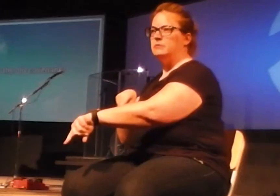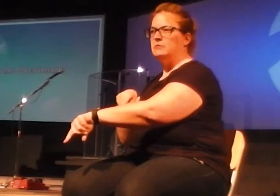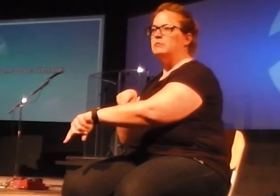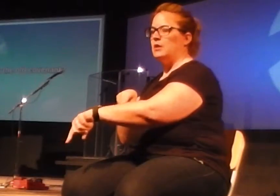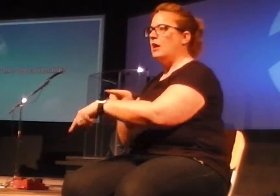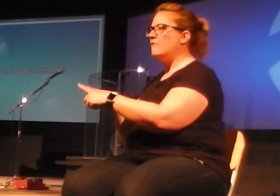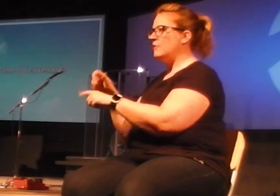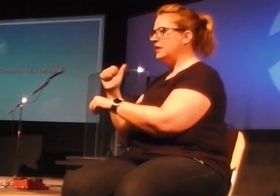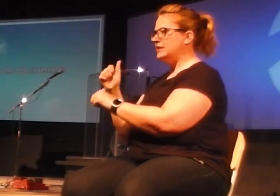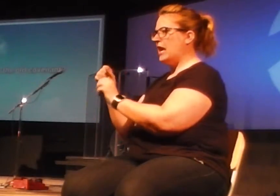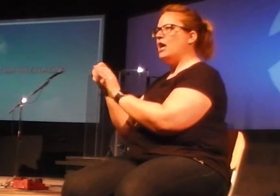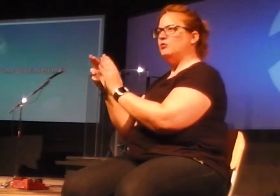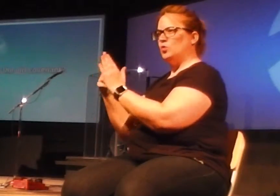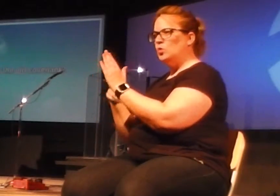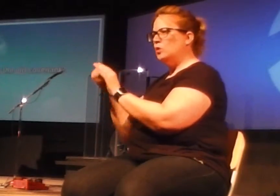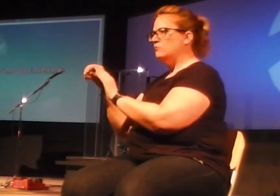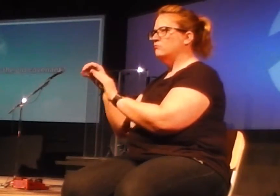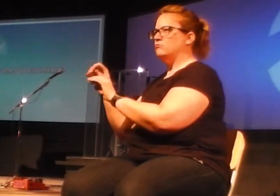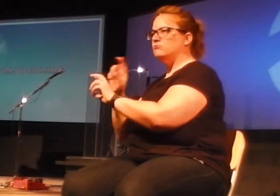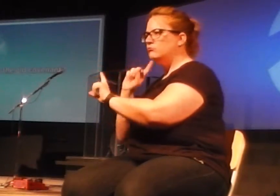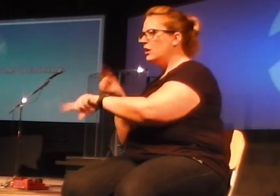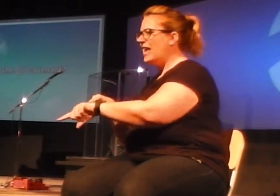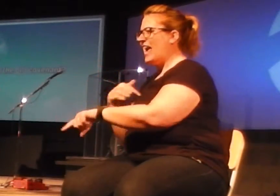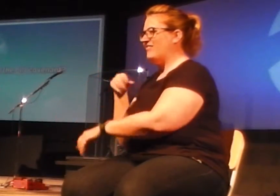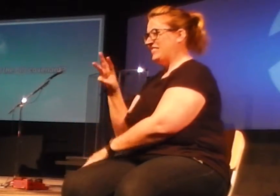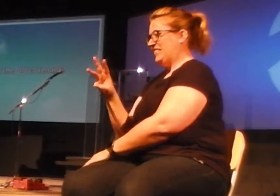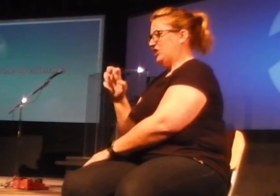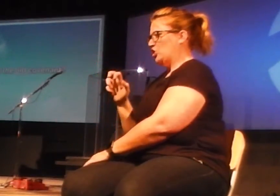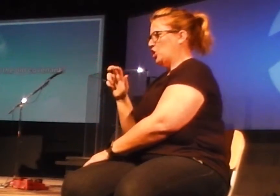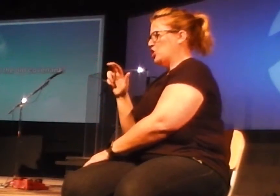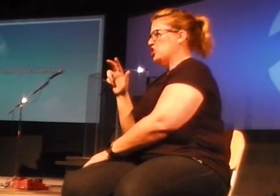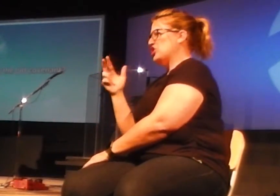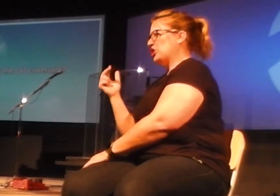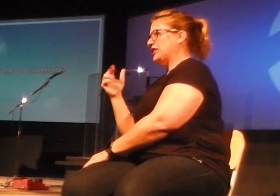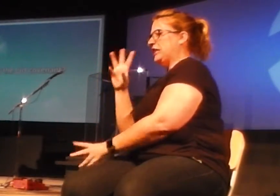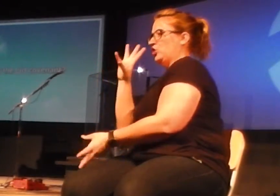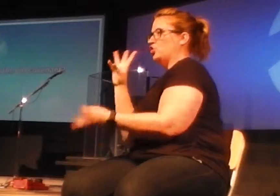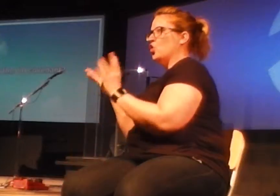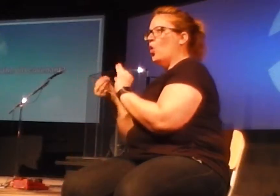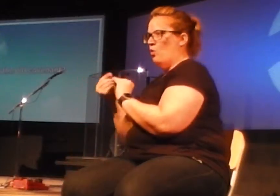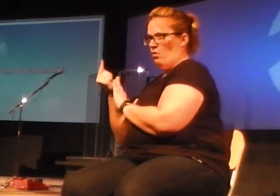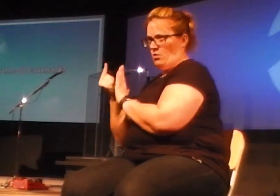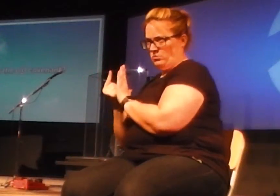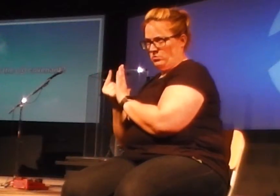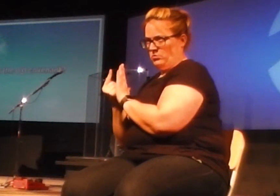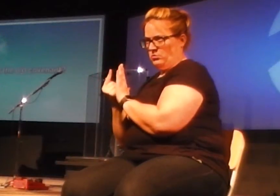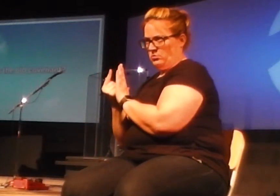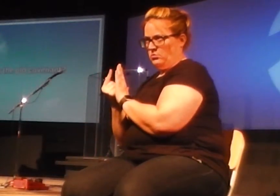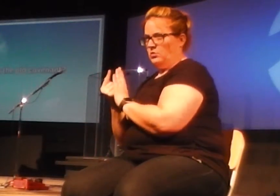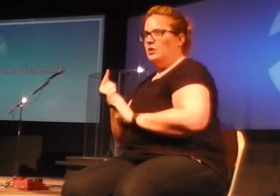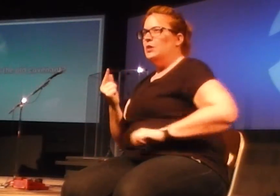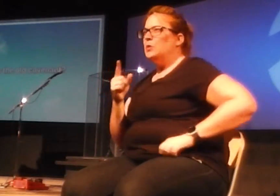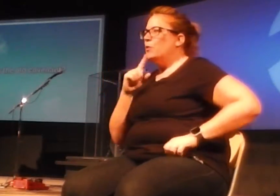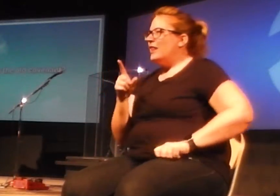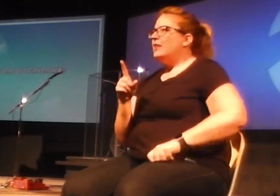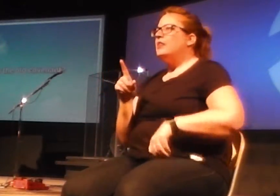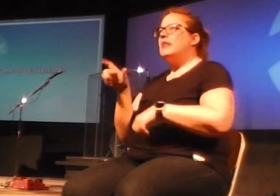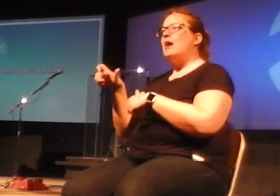Ten Commandments, the Jewish people discerned 613 total laws. And it was part of their covenant contract